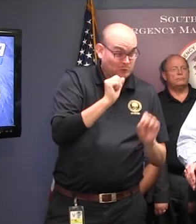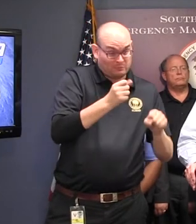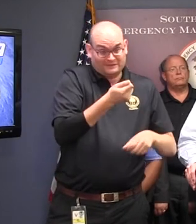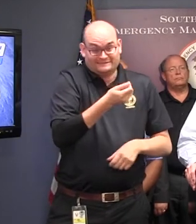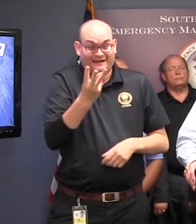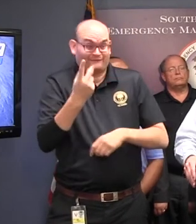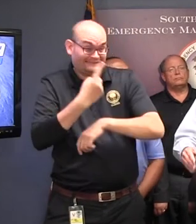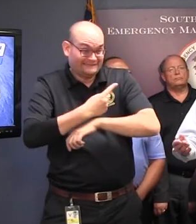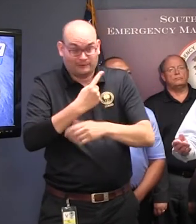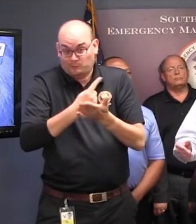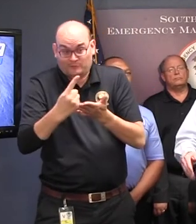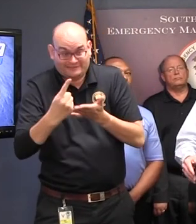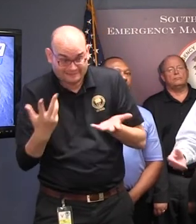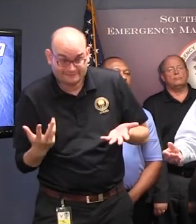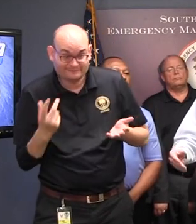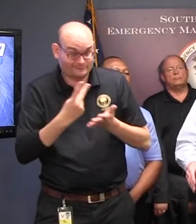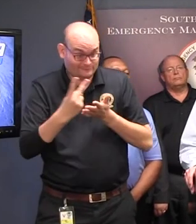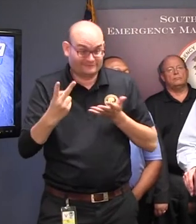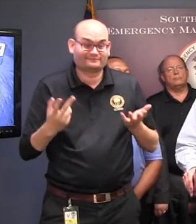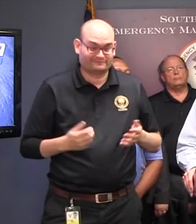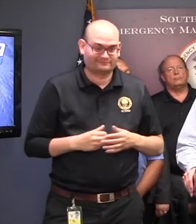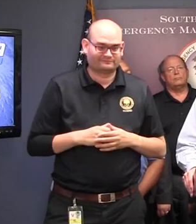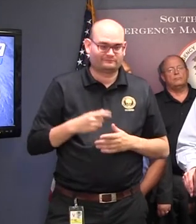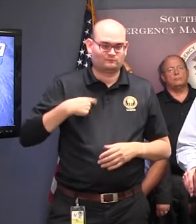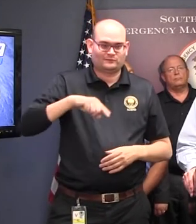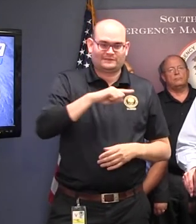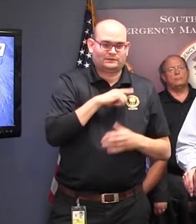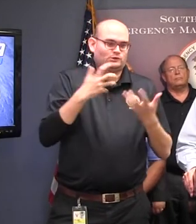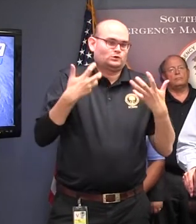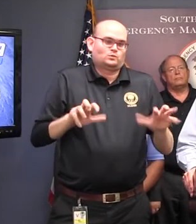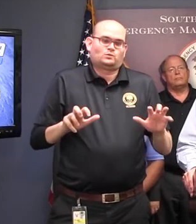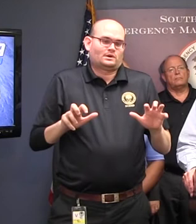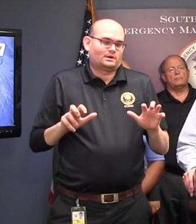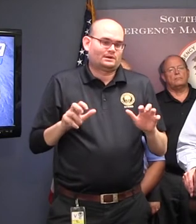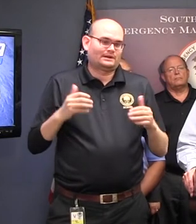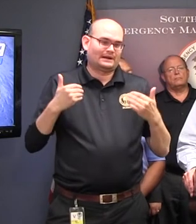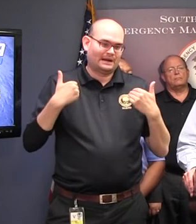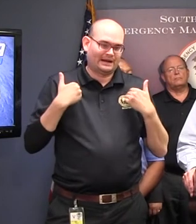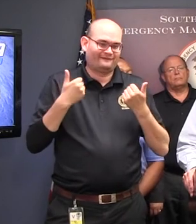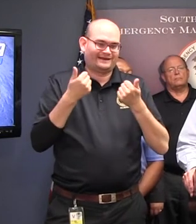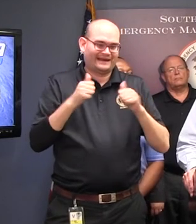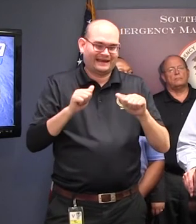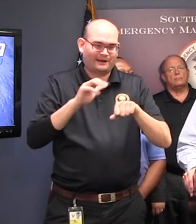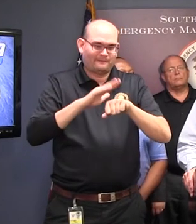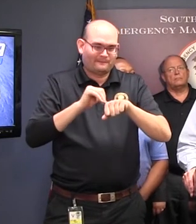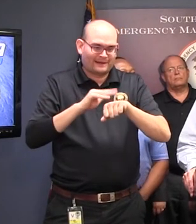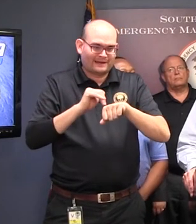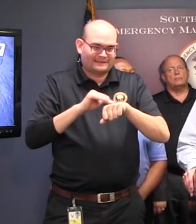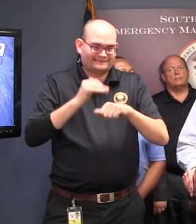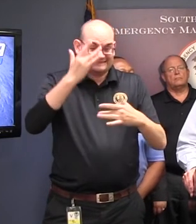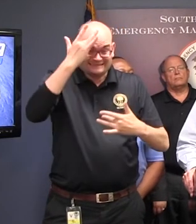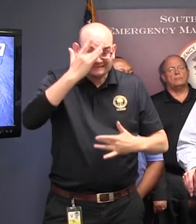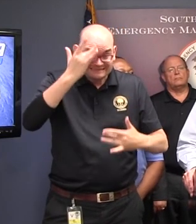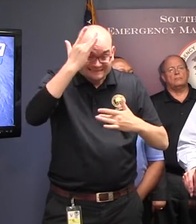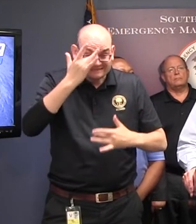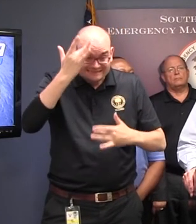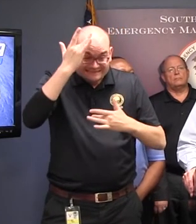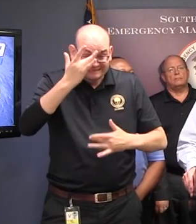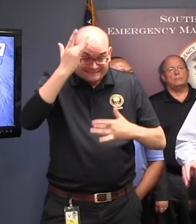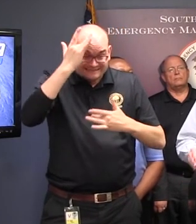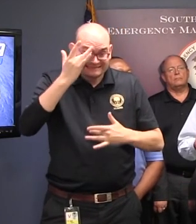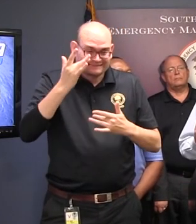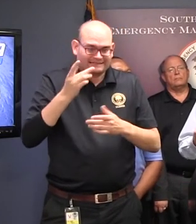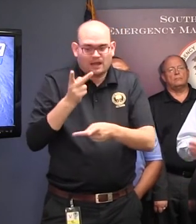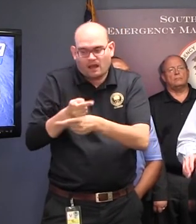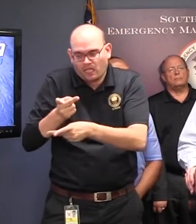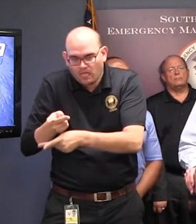people with pets that don't have the medicine or don't have the right food or whatever they need. So every individual is going have to do that.